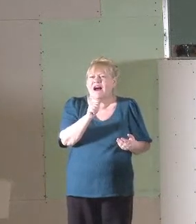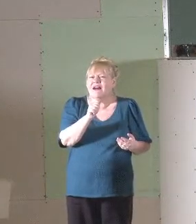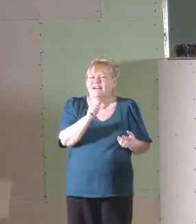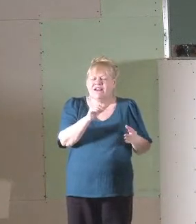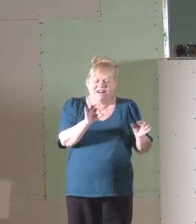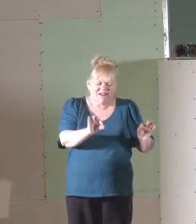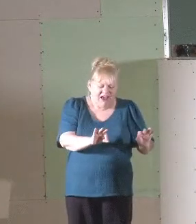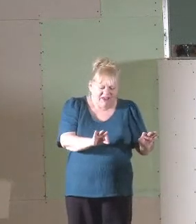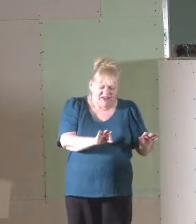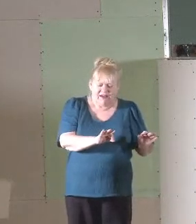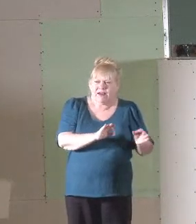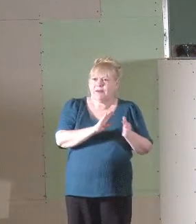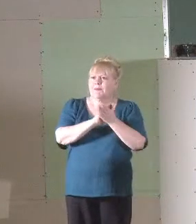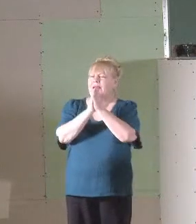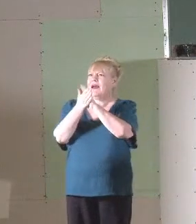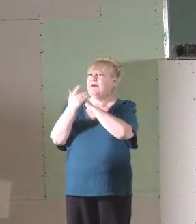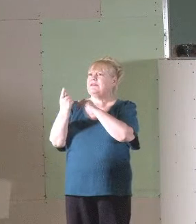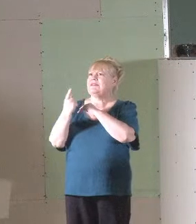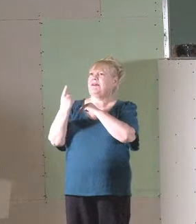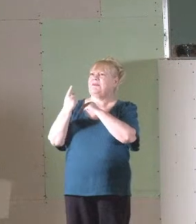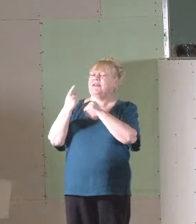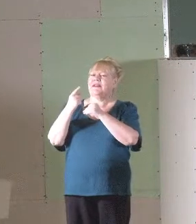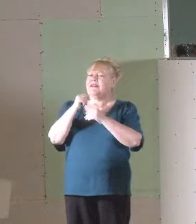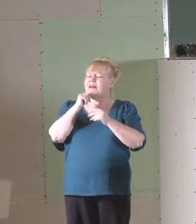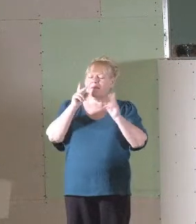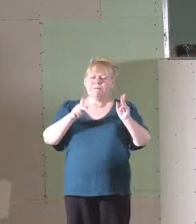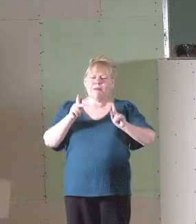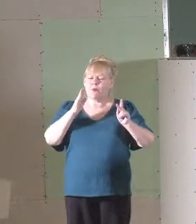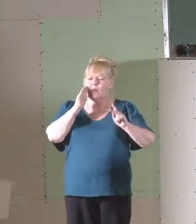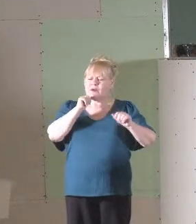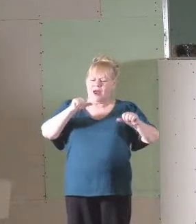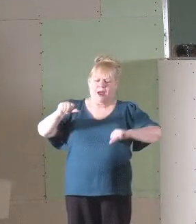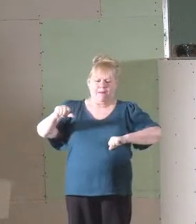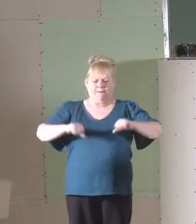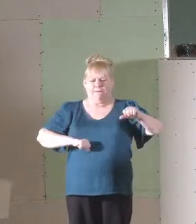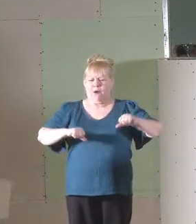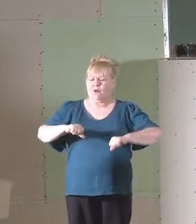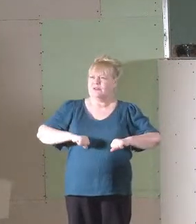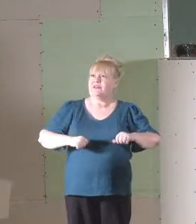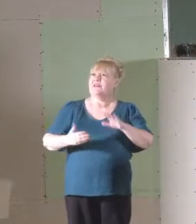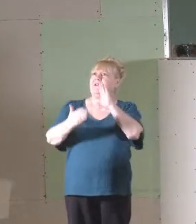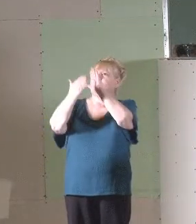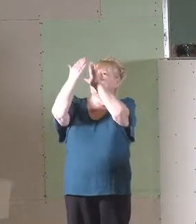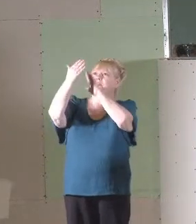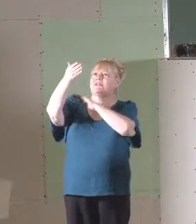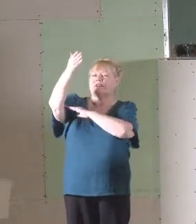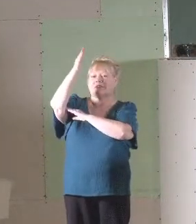that are, so that no human being might boast in the presence of God.